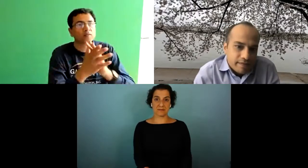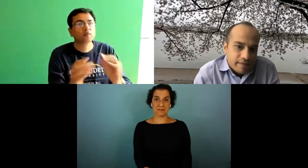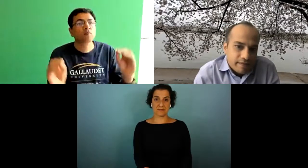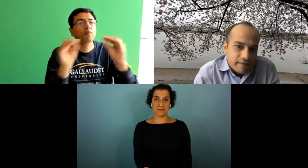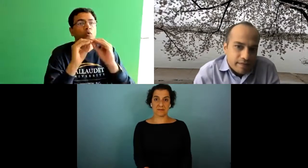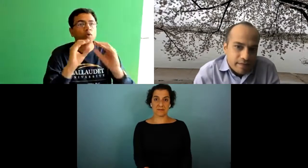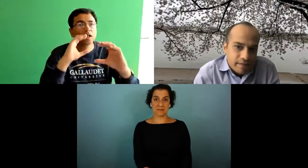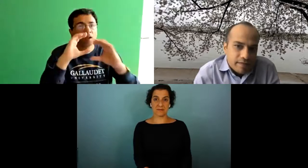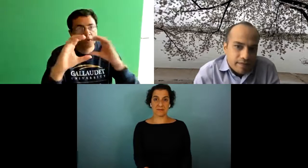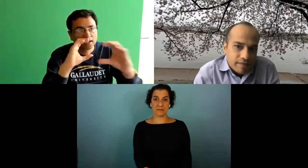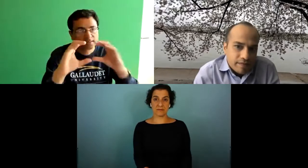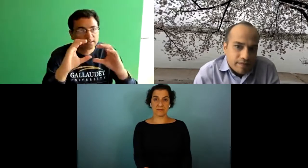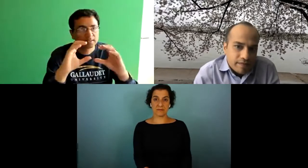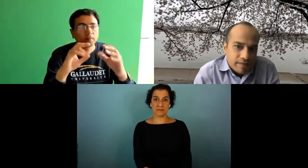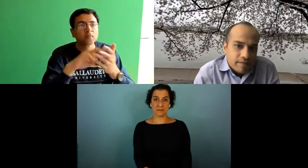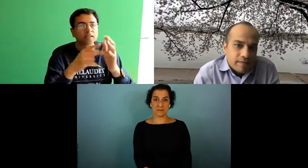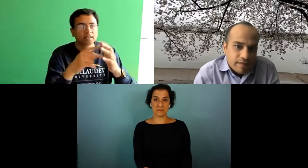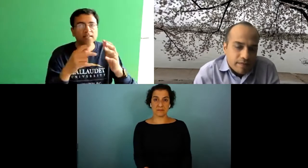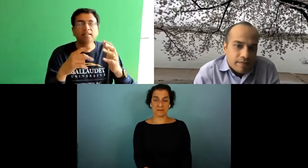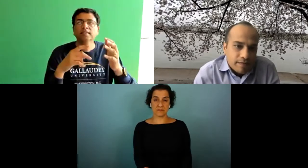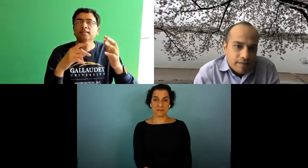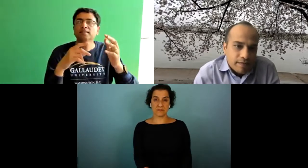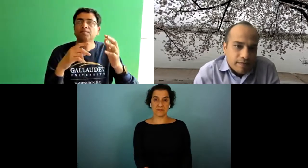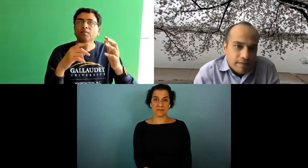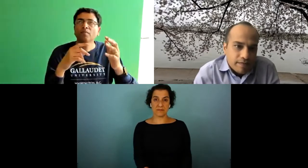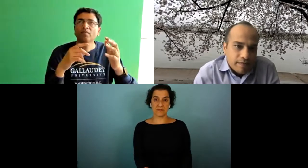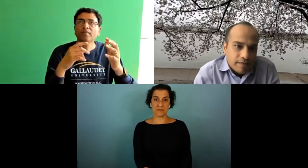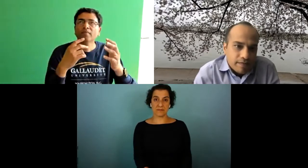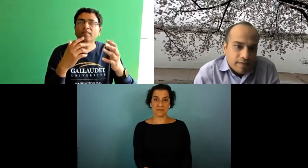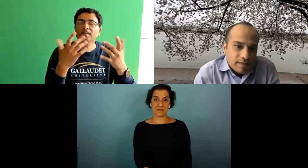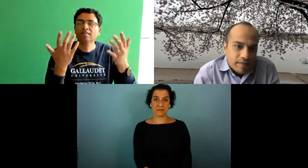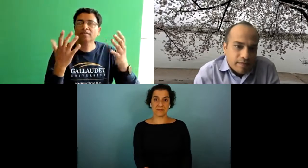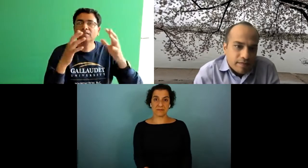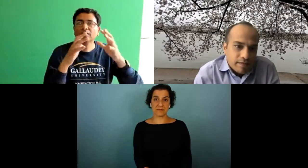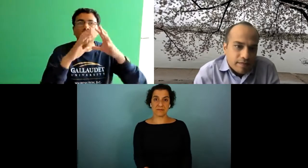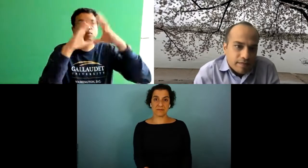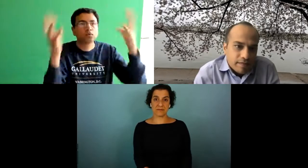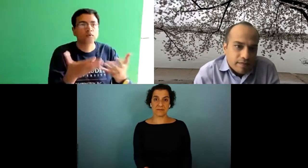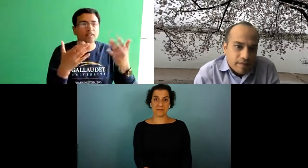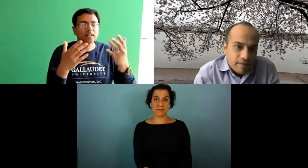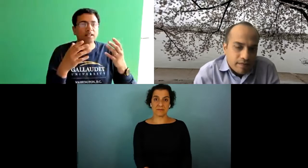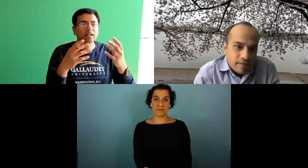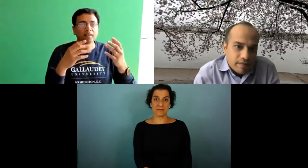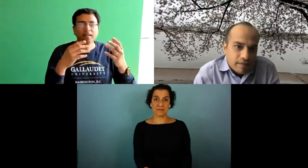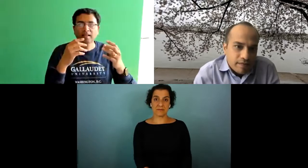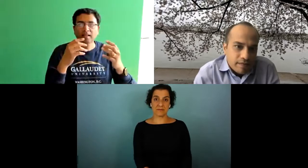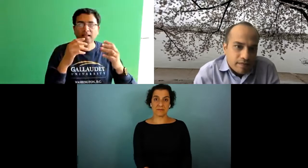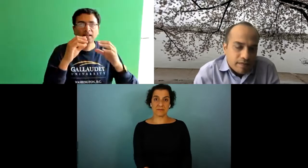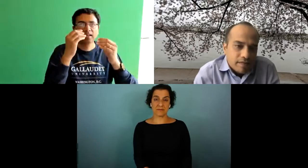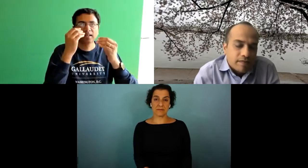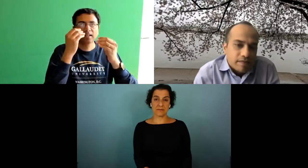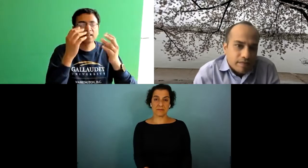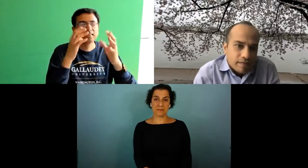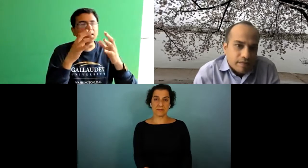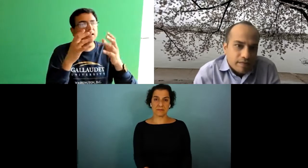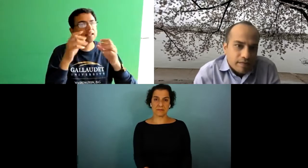all things that are contributing to communication facial expression movements etc the more communication based it is you're looking